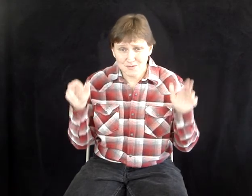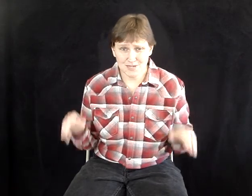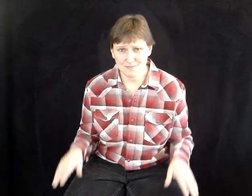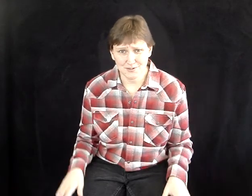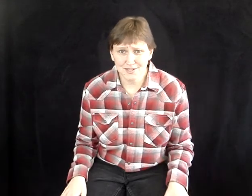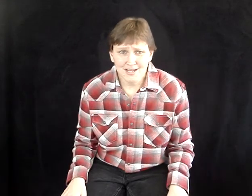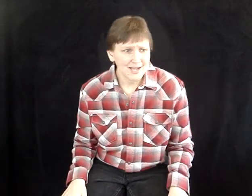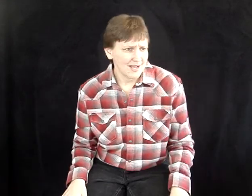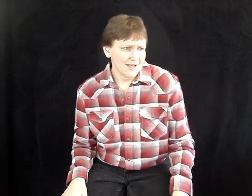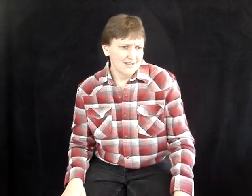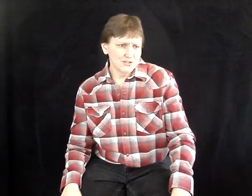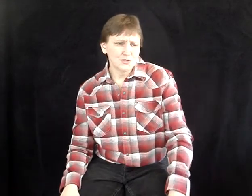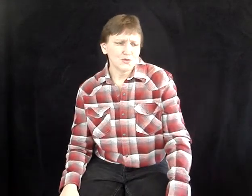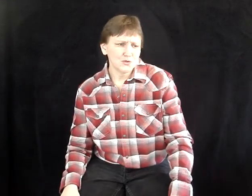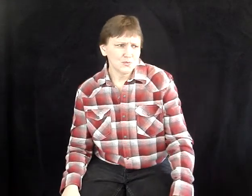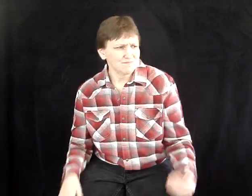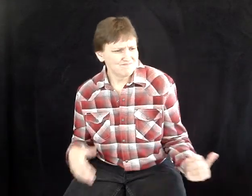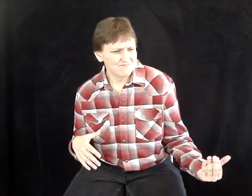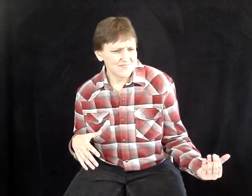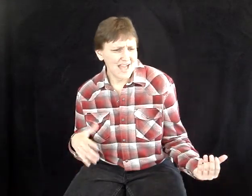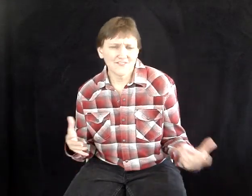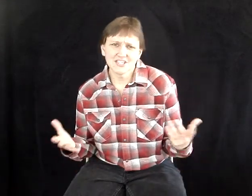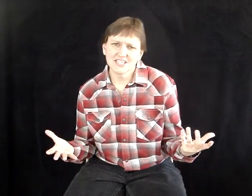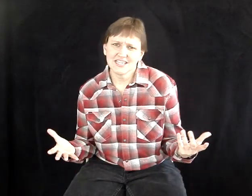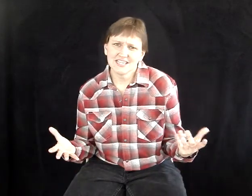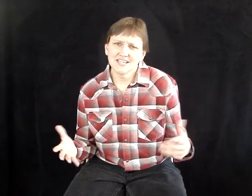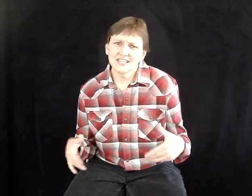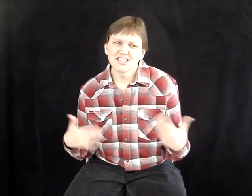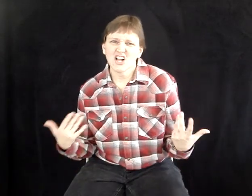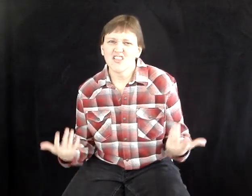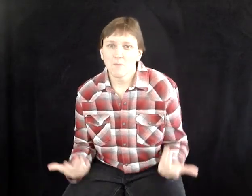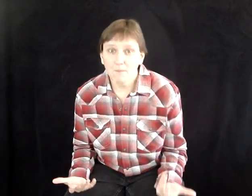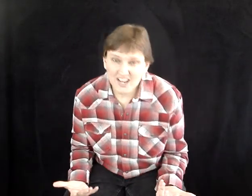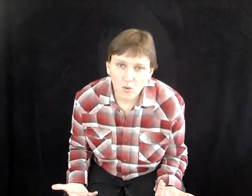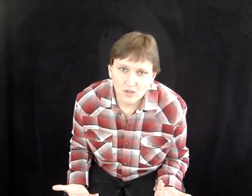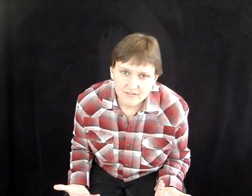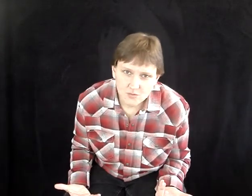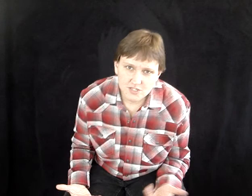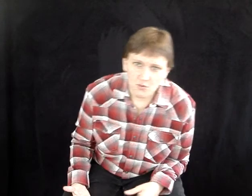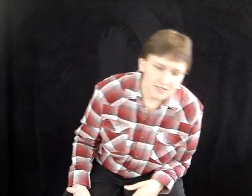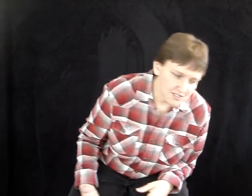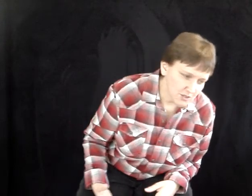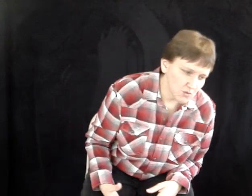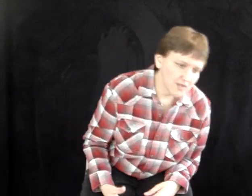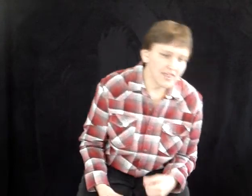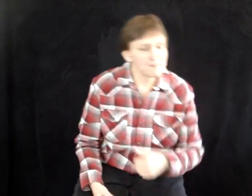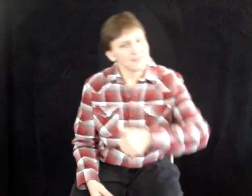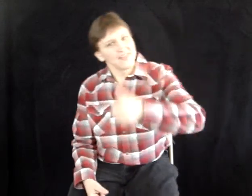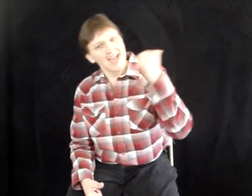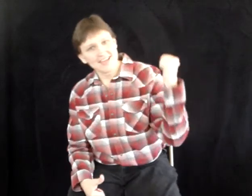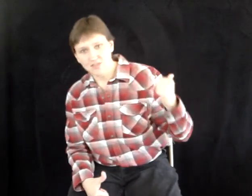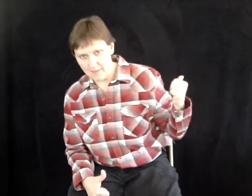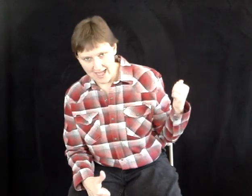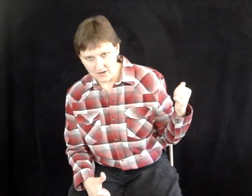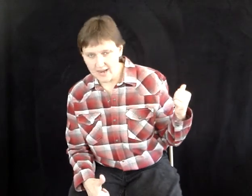people to have to see, let's call it the butthole of the resort. So, they put that in the back, right?